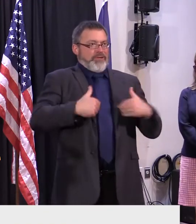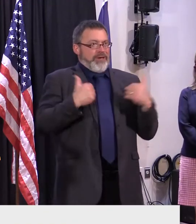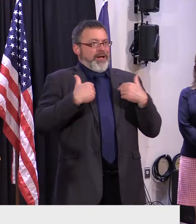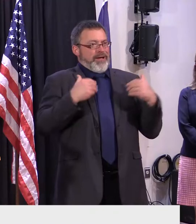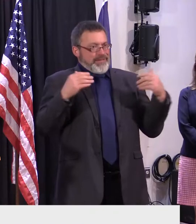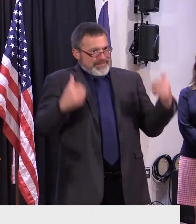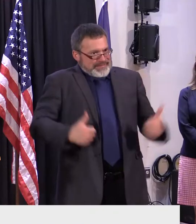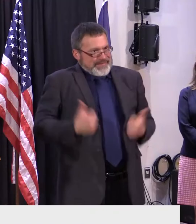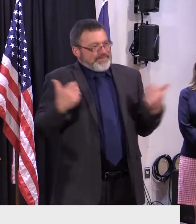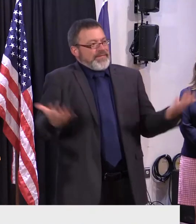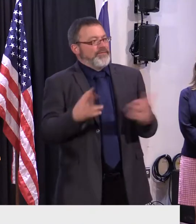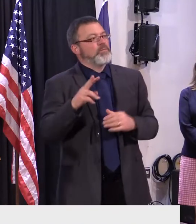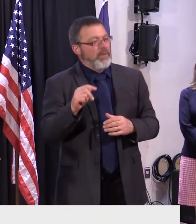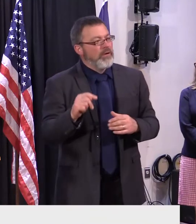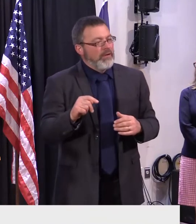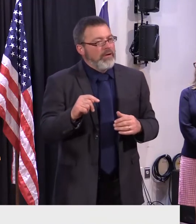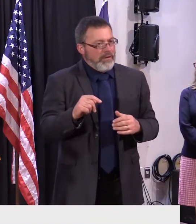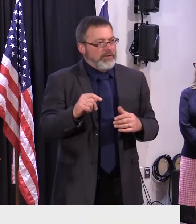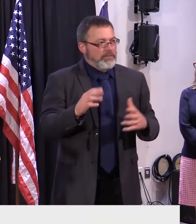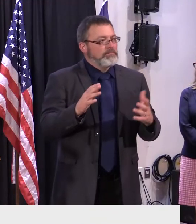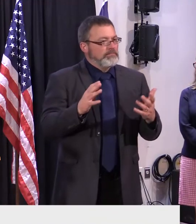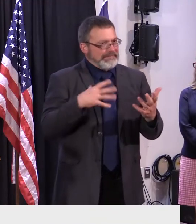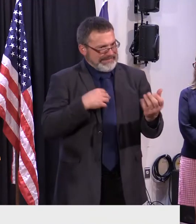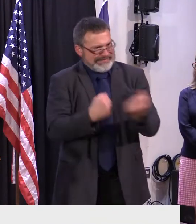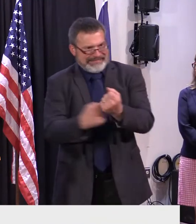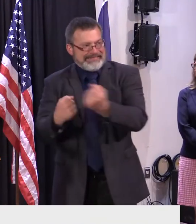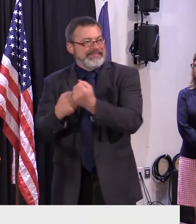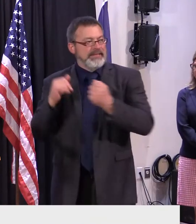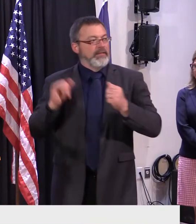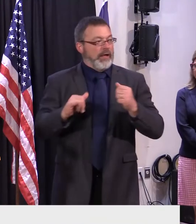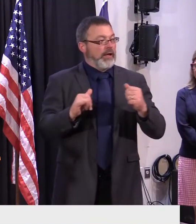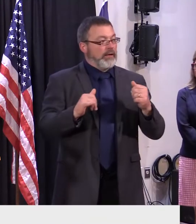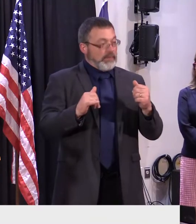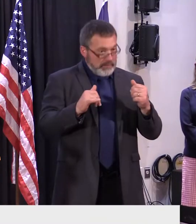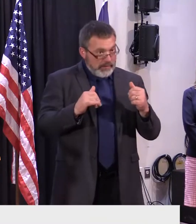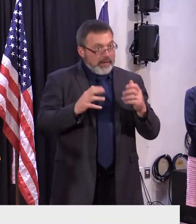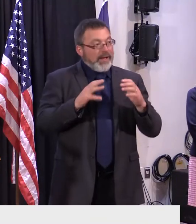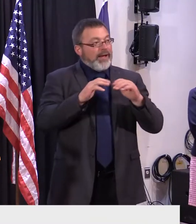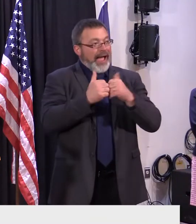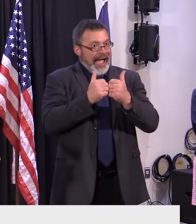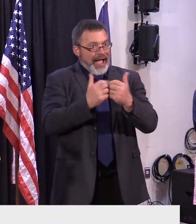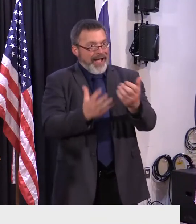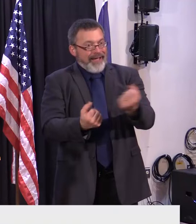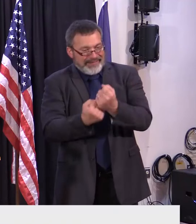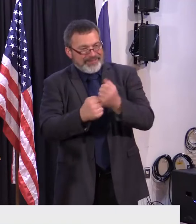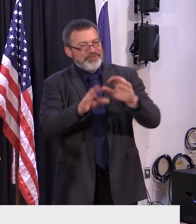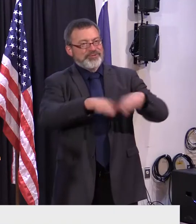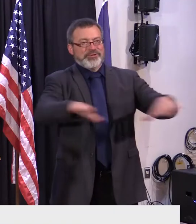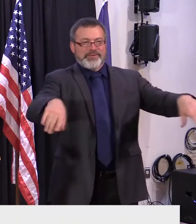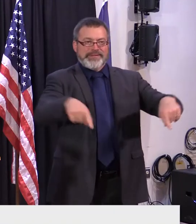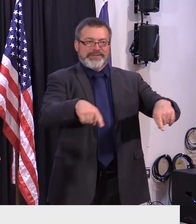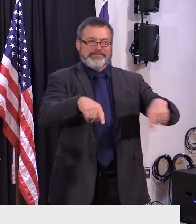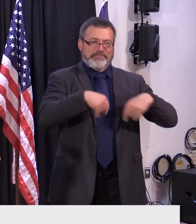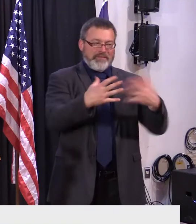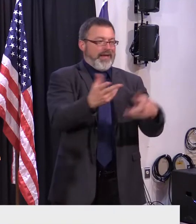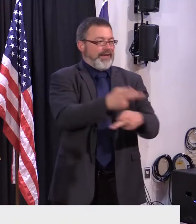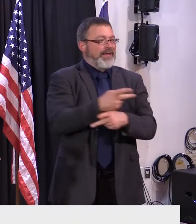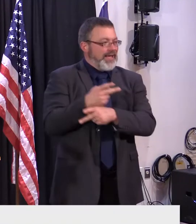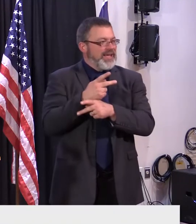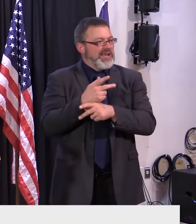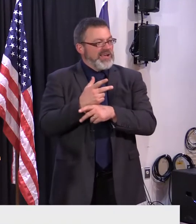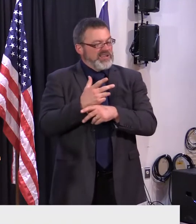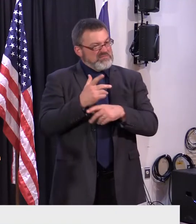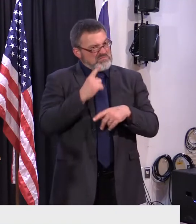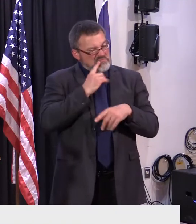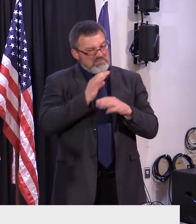in the long term. So taking care of our kids and making sure families can afford this is important.